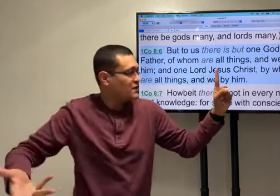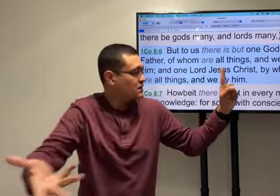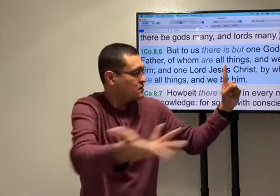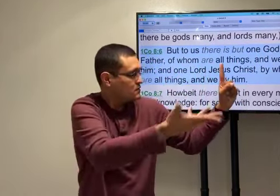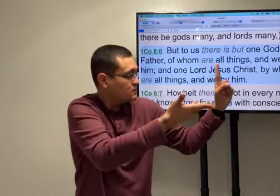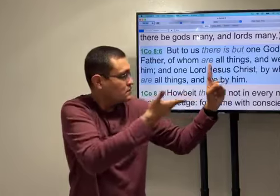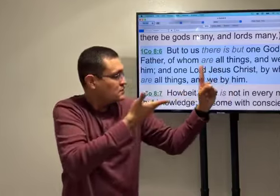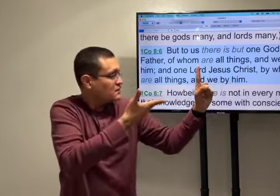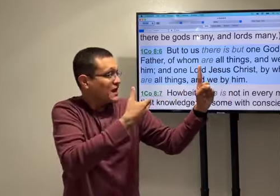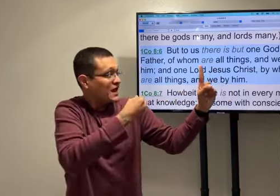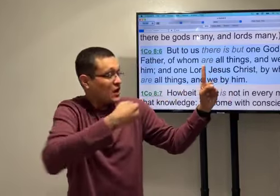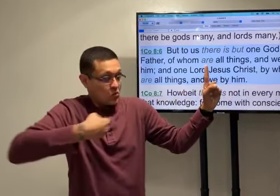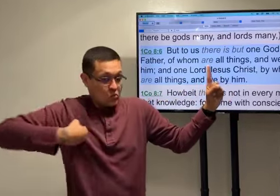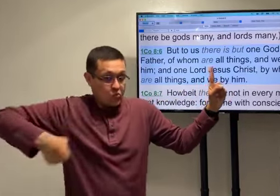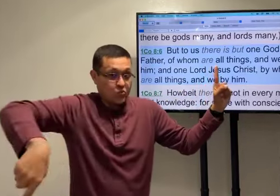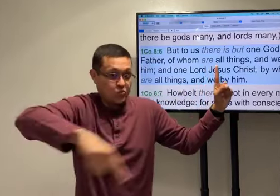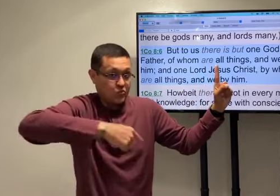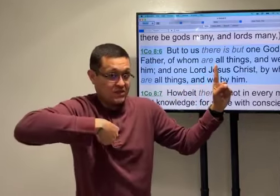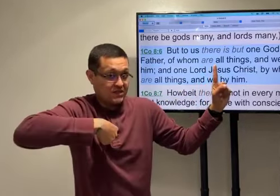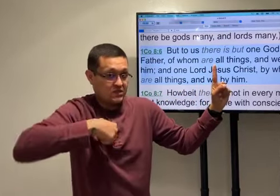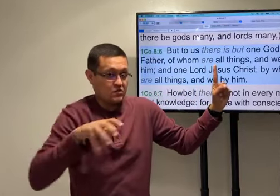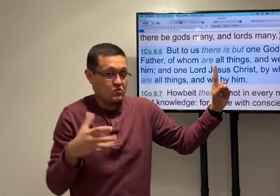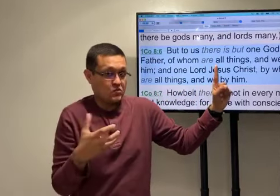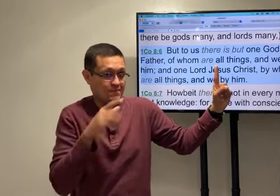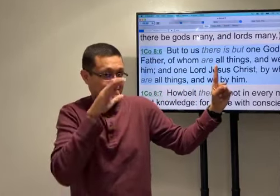Of whom all things. And we.